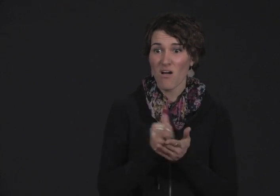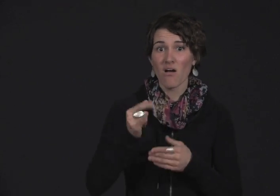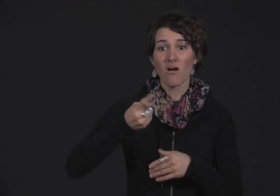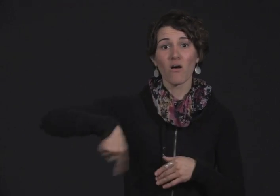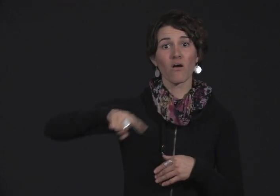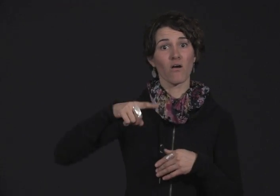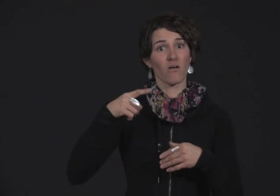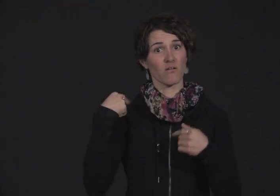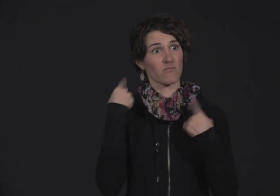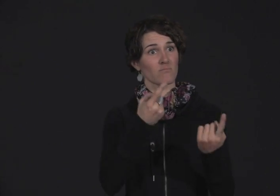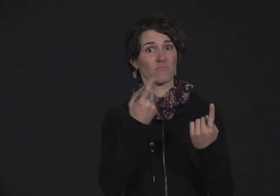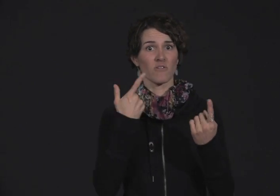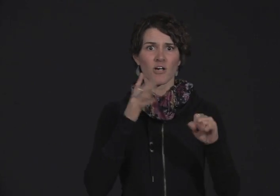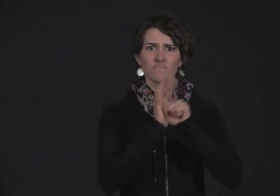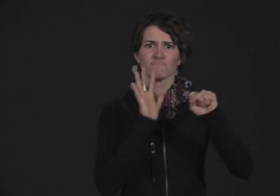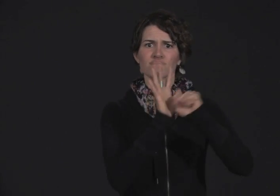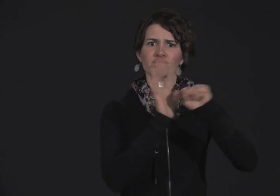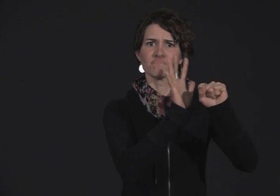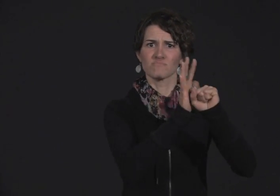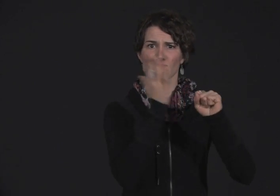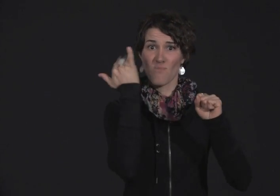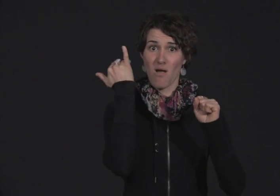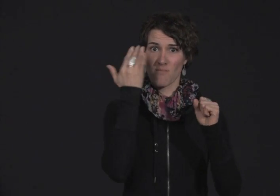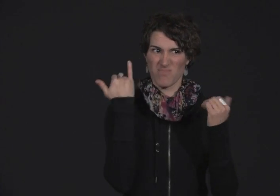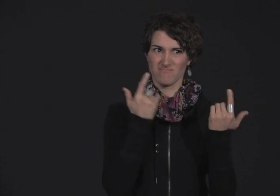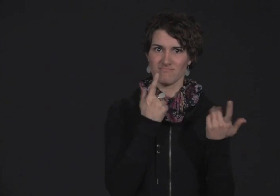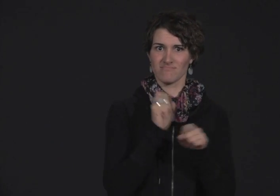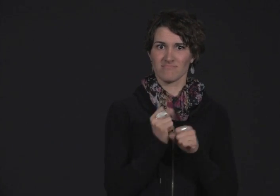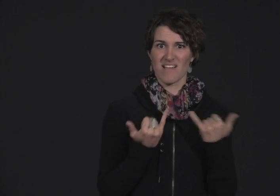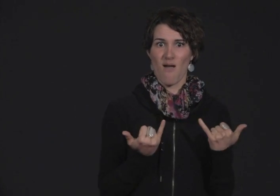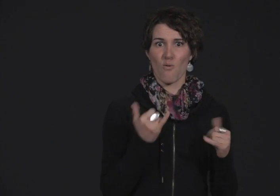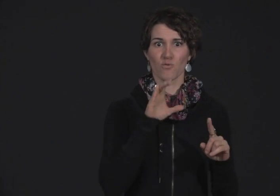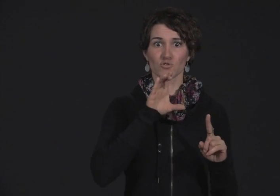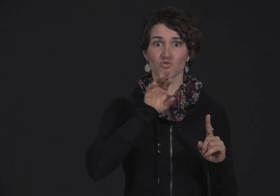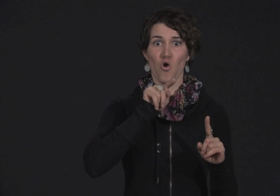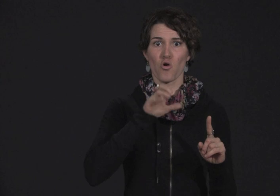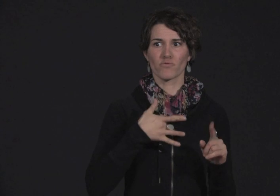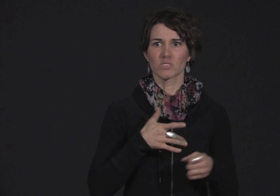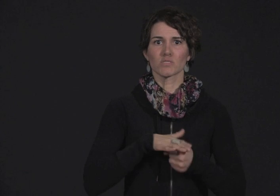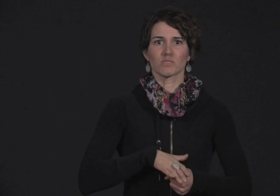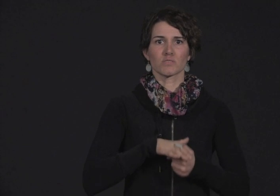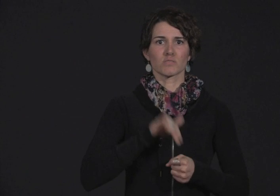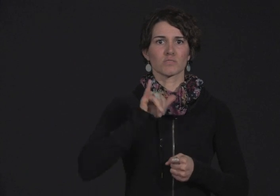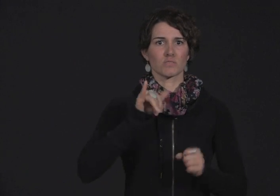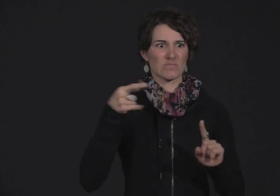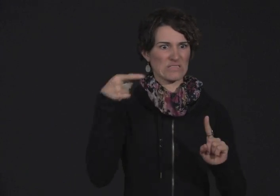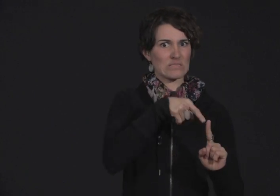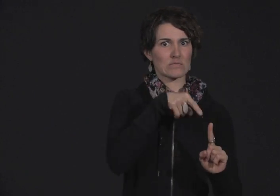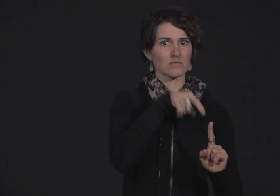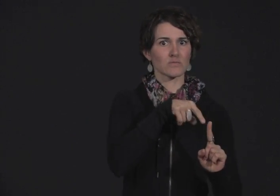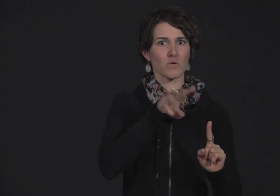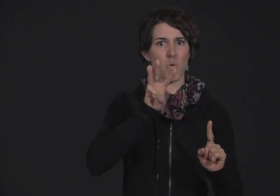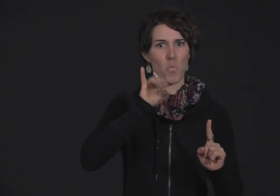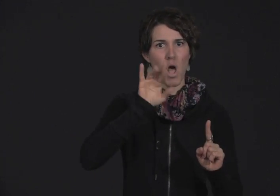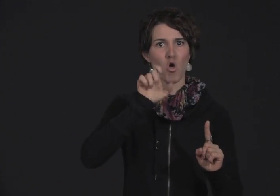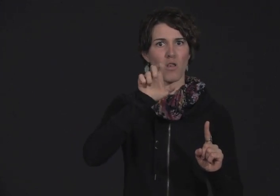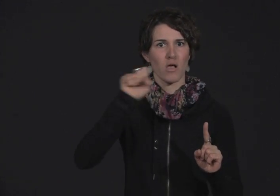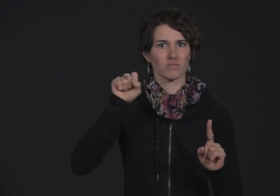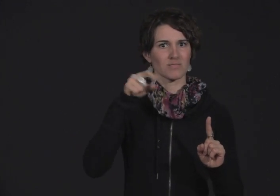I mean, it's really a good thing that we're pushing this agenda forward. It's the time is ripe. And I think the CRTC is feeling the need to get the